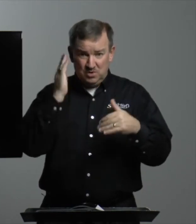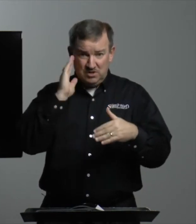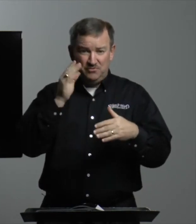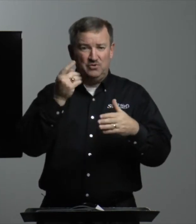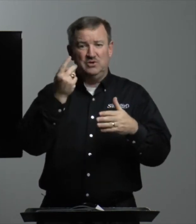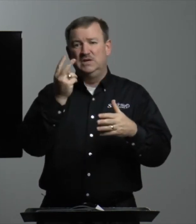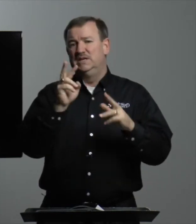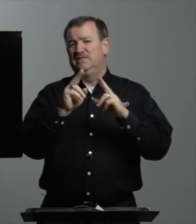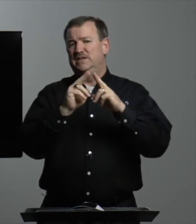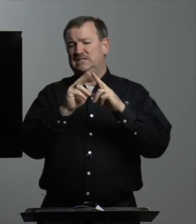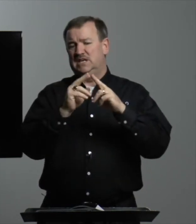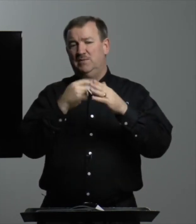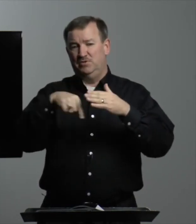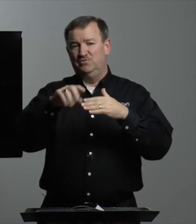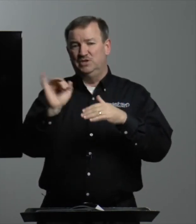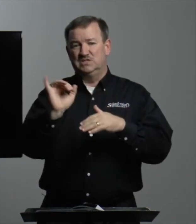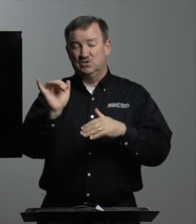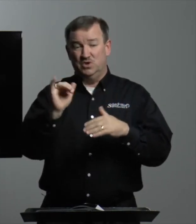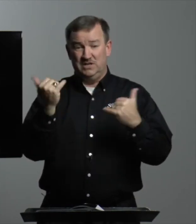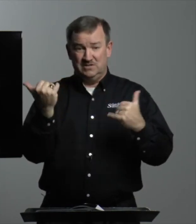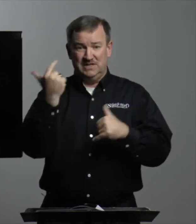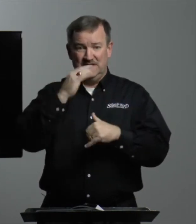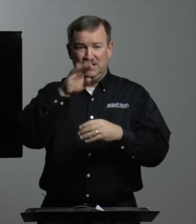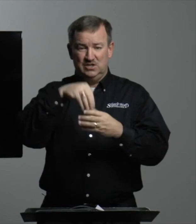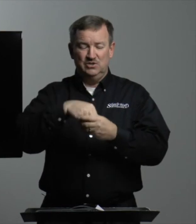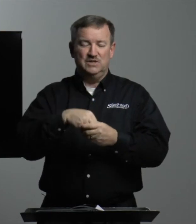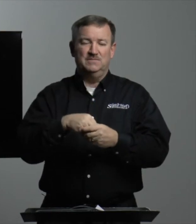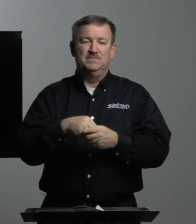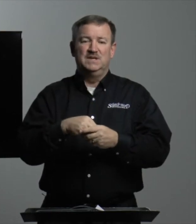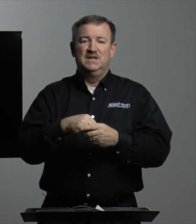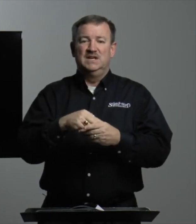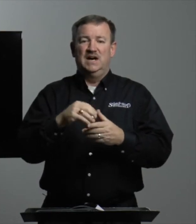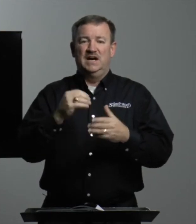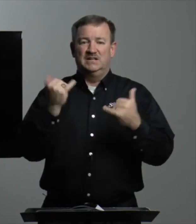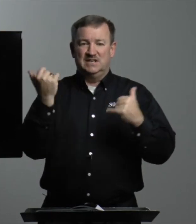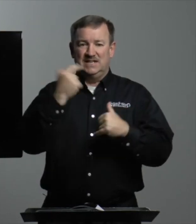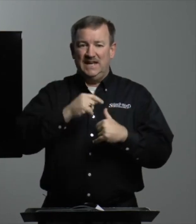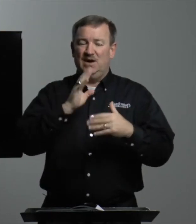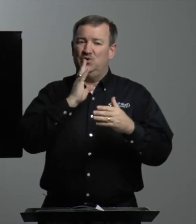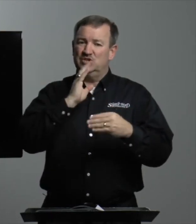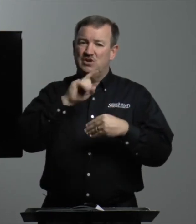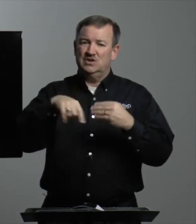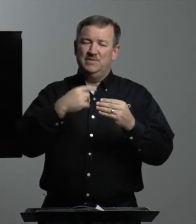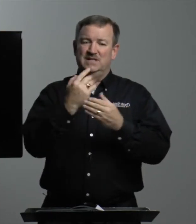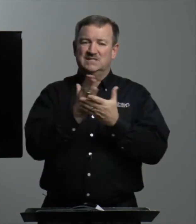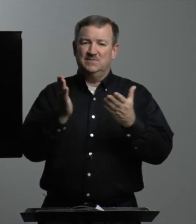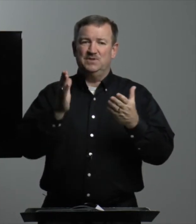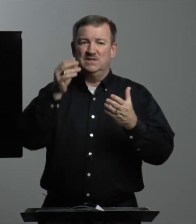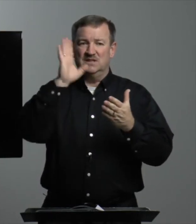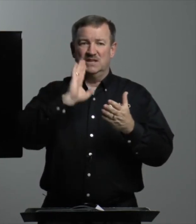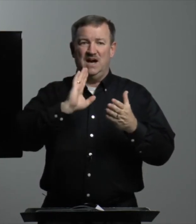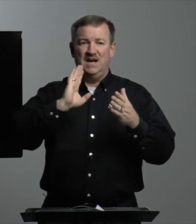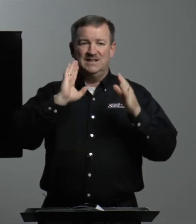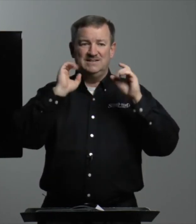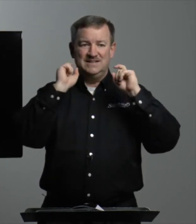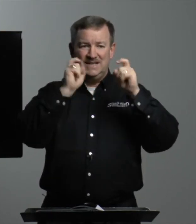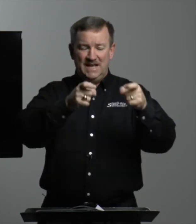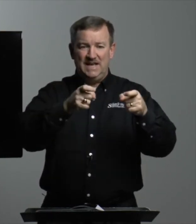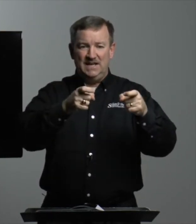will for the next couple of weeks as well, today included. Today, I want to talk about something that God gave